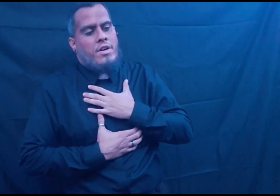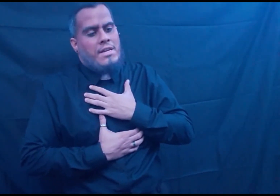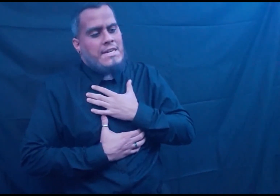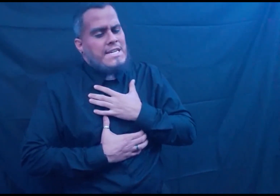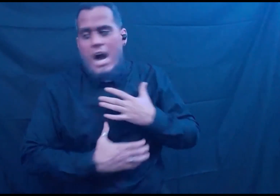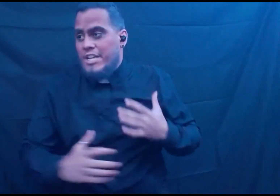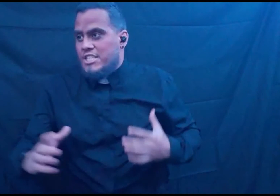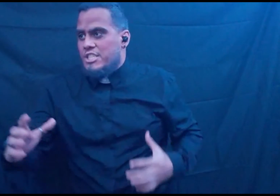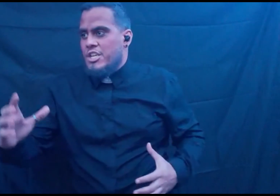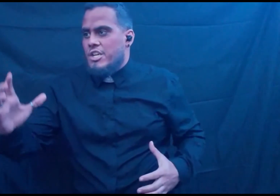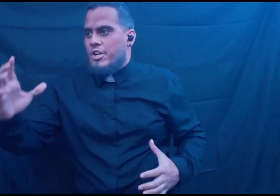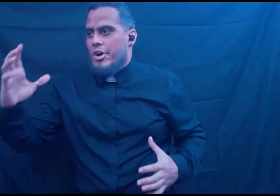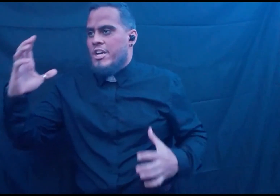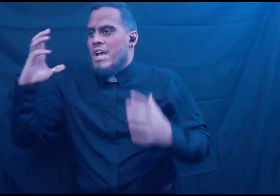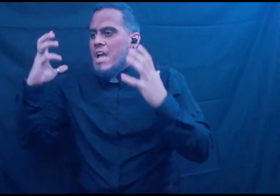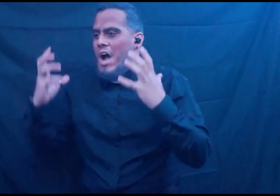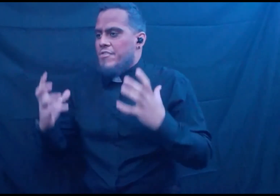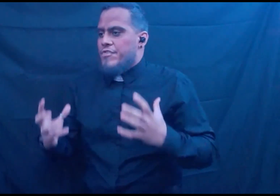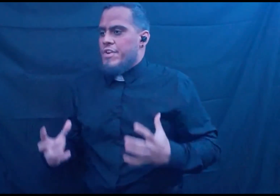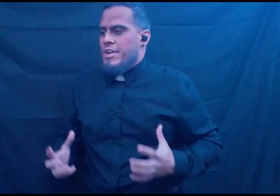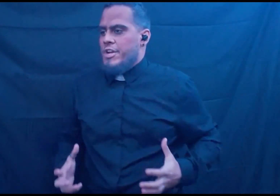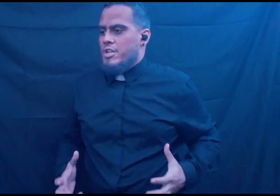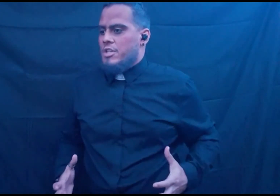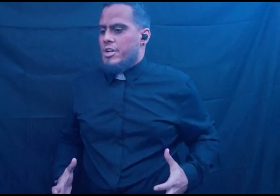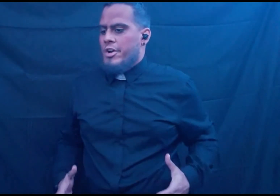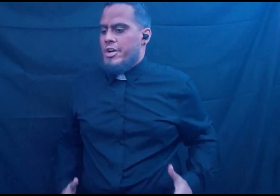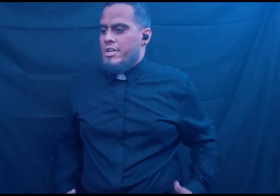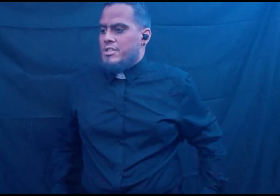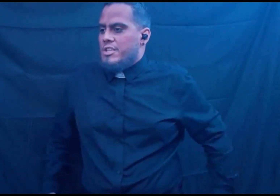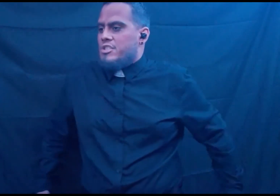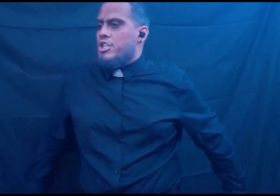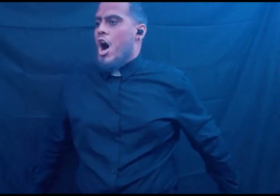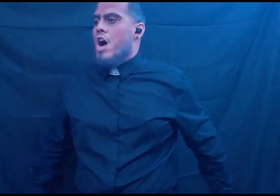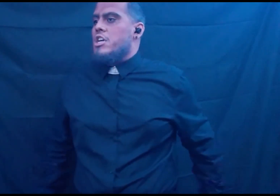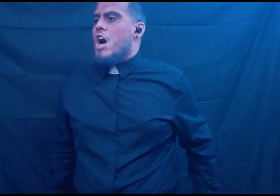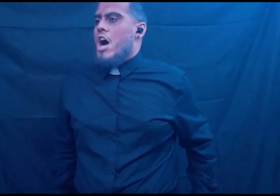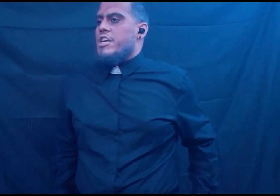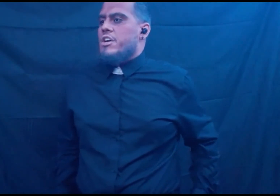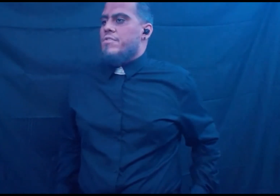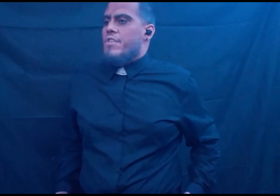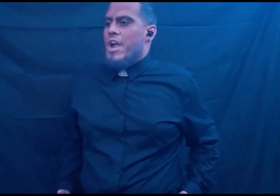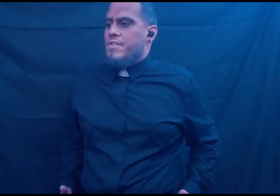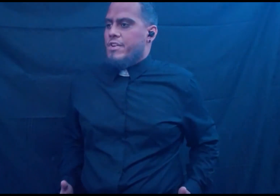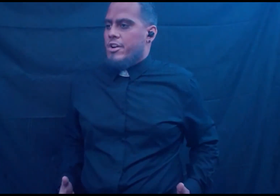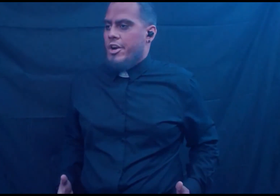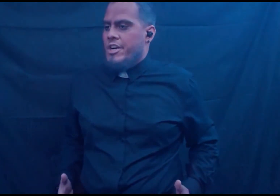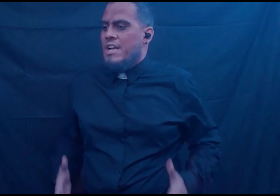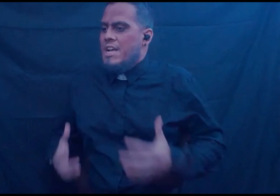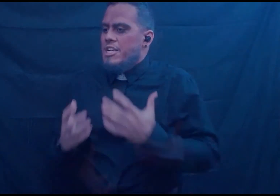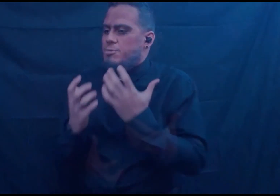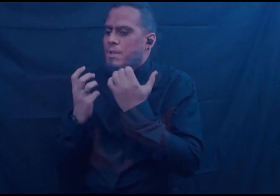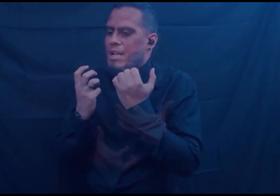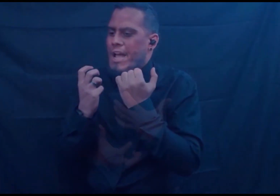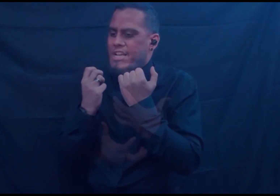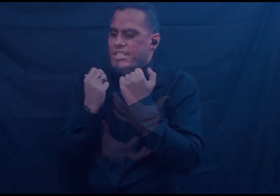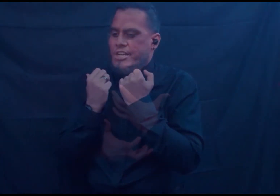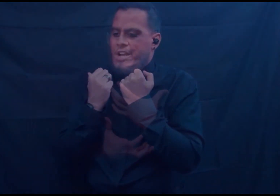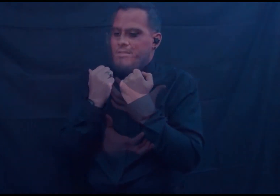I see her, I feel her, the song calling her raven her, Is blazing in